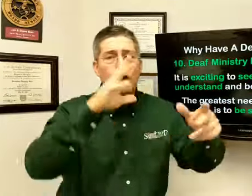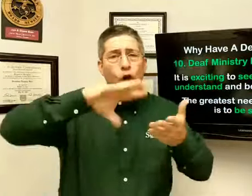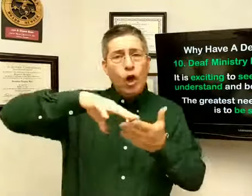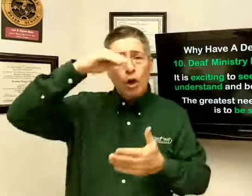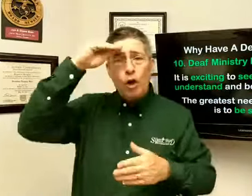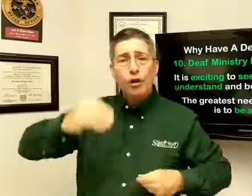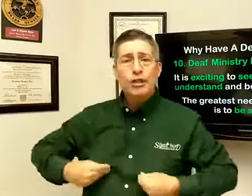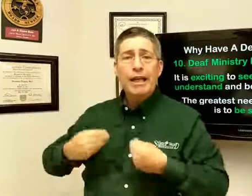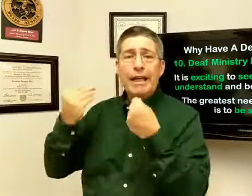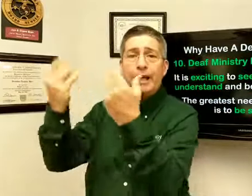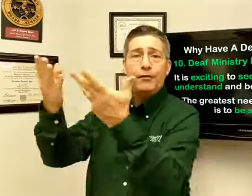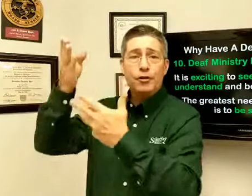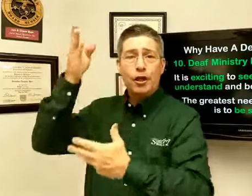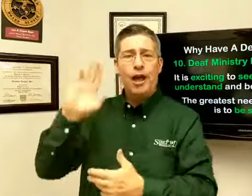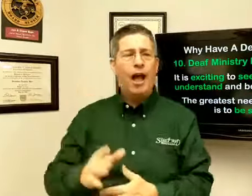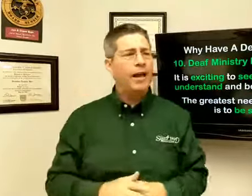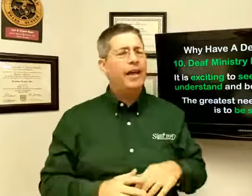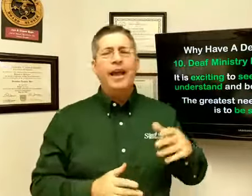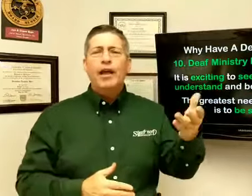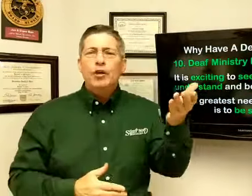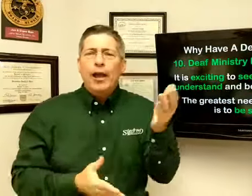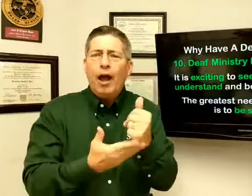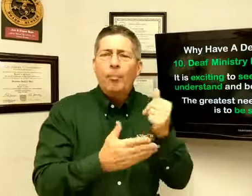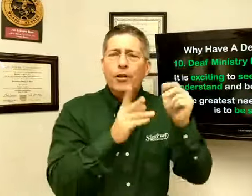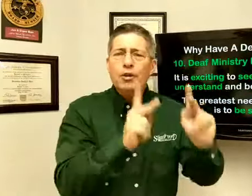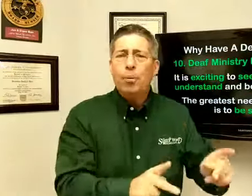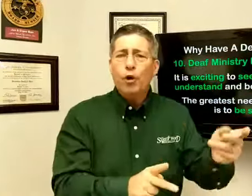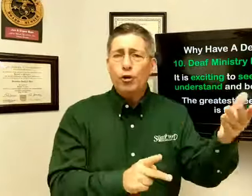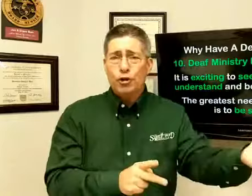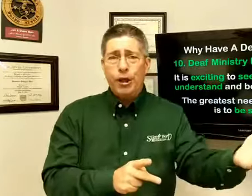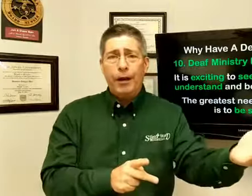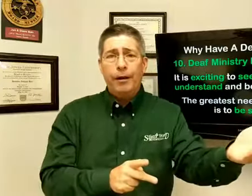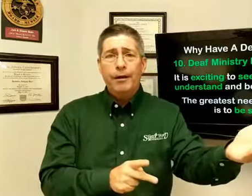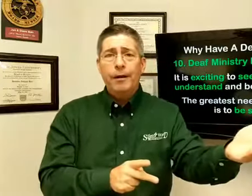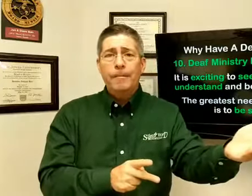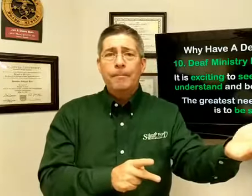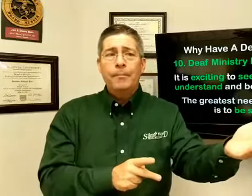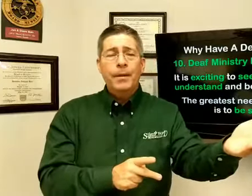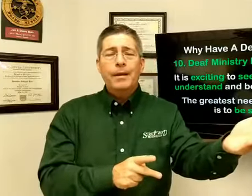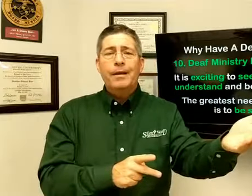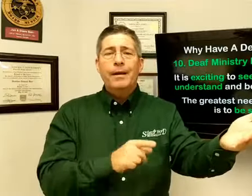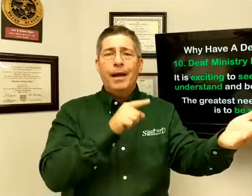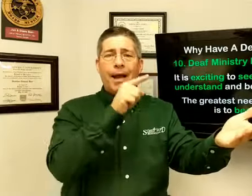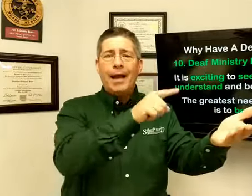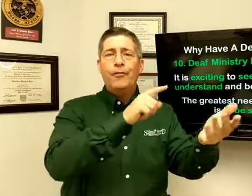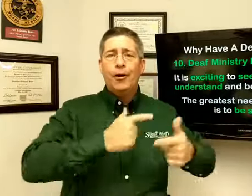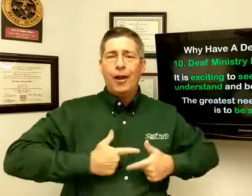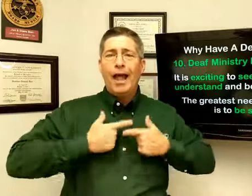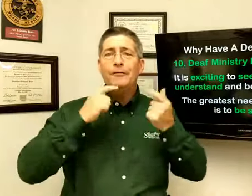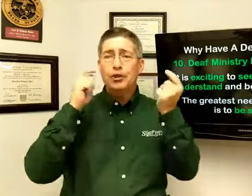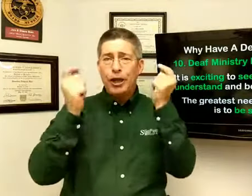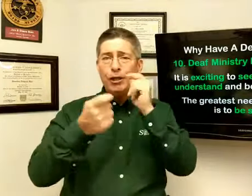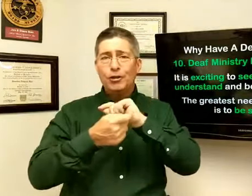learn to give to God. You help this person. And their life changes.